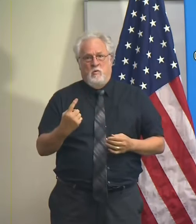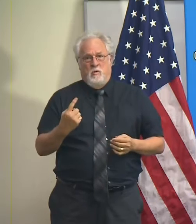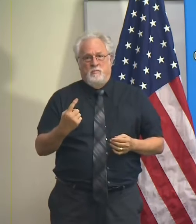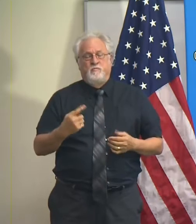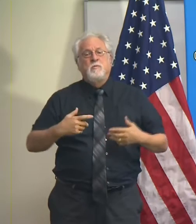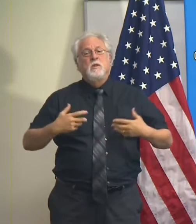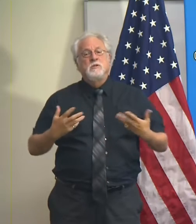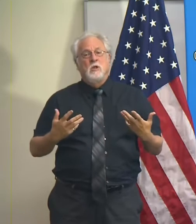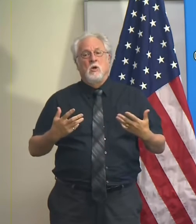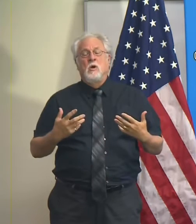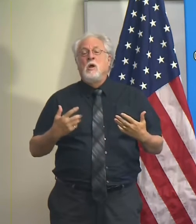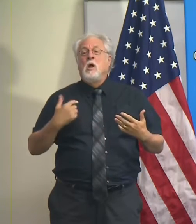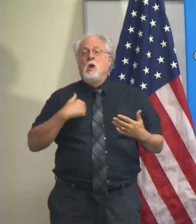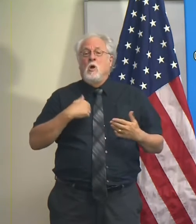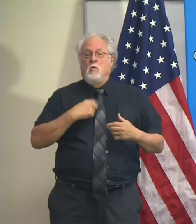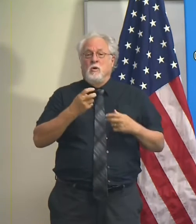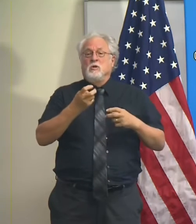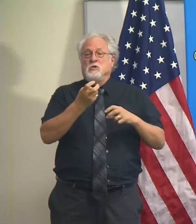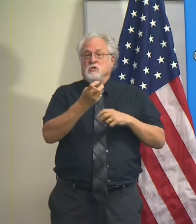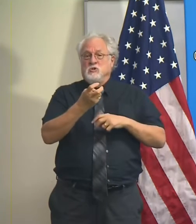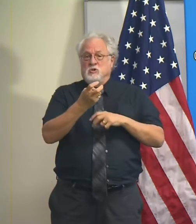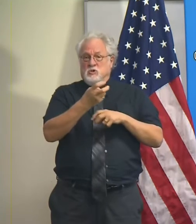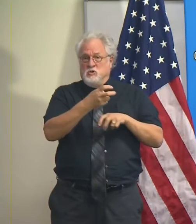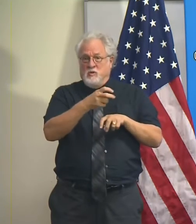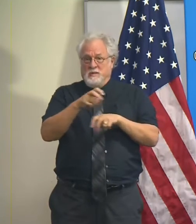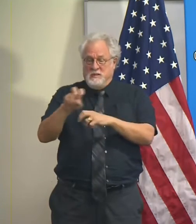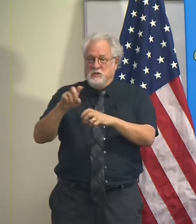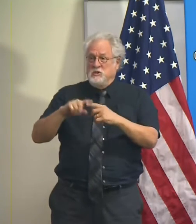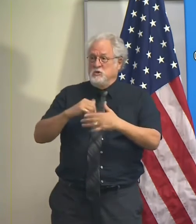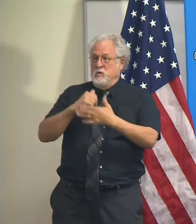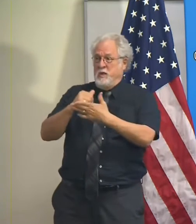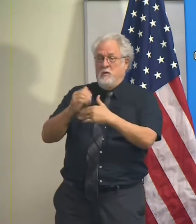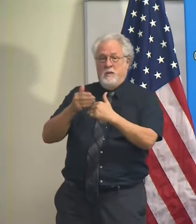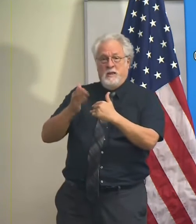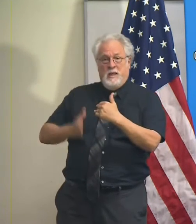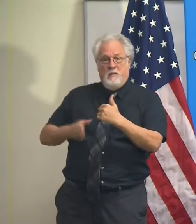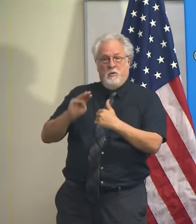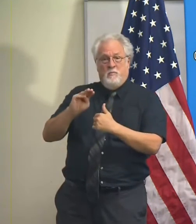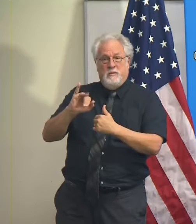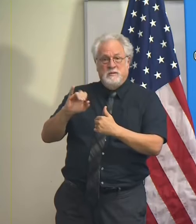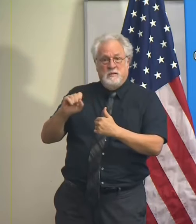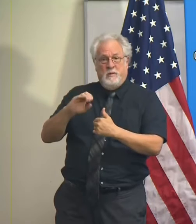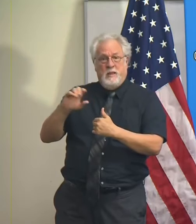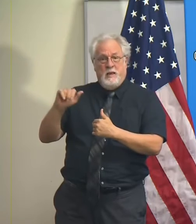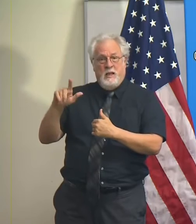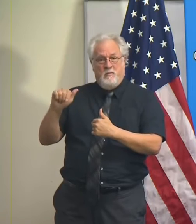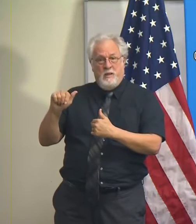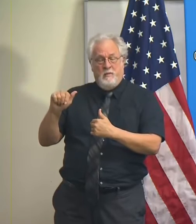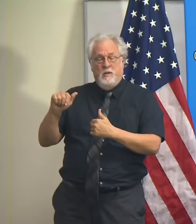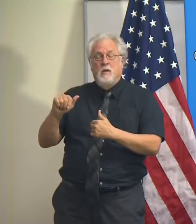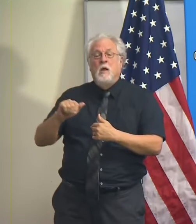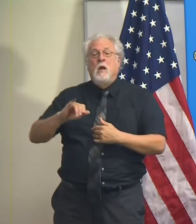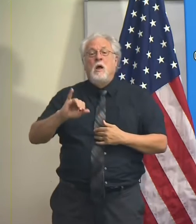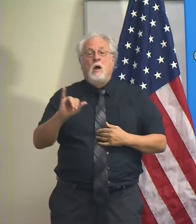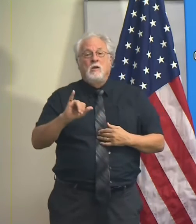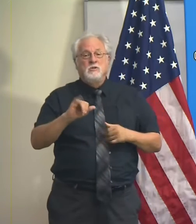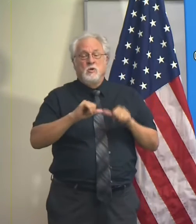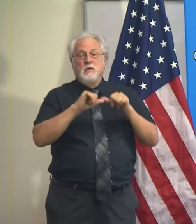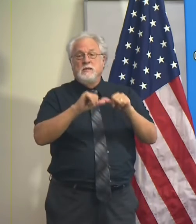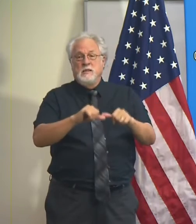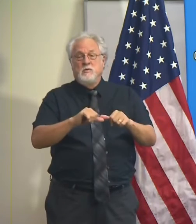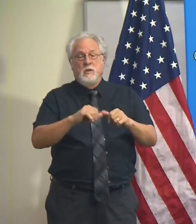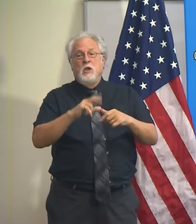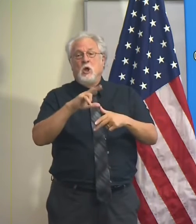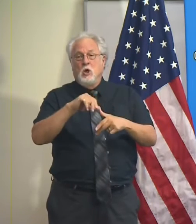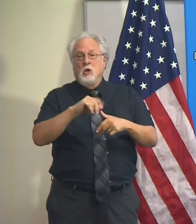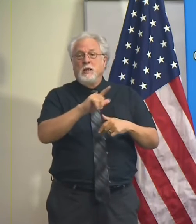So as we are able we're transitioning our focus to doing what we can to help our neighbors in Mississippi and Alabama in addition to continuing